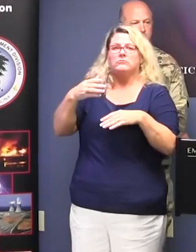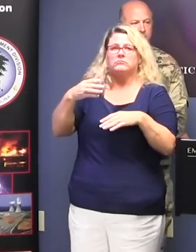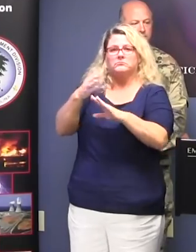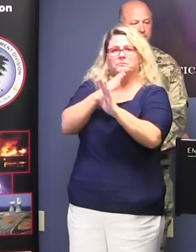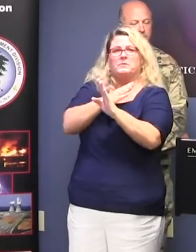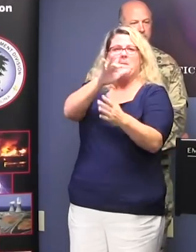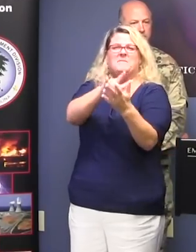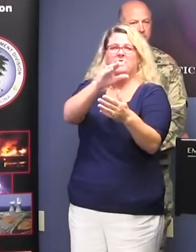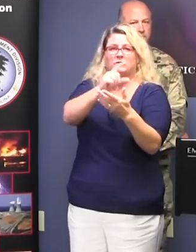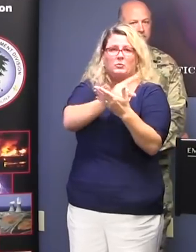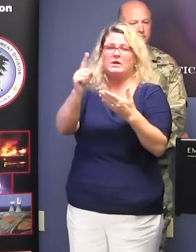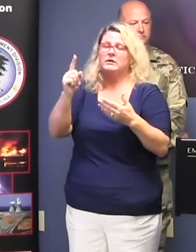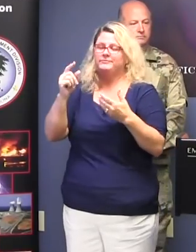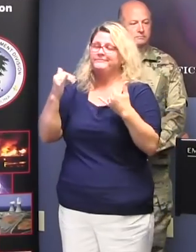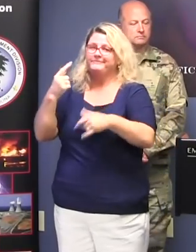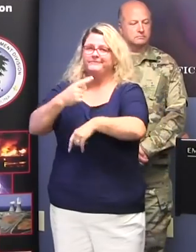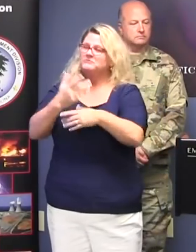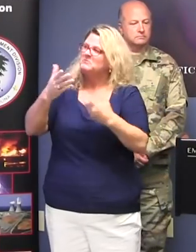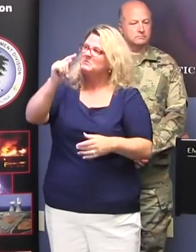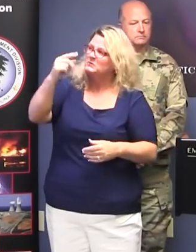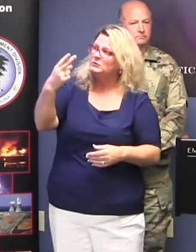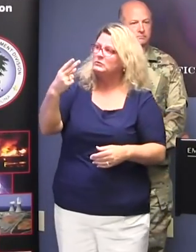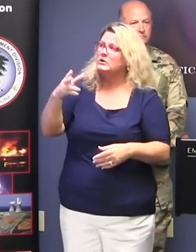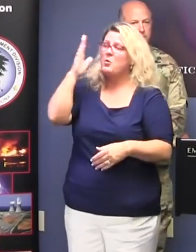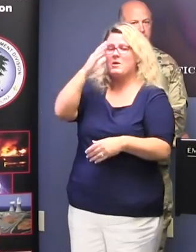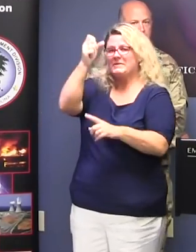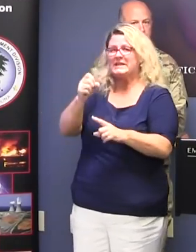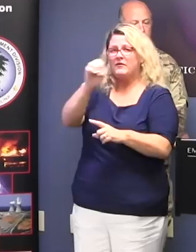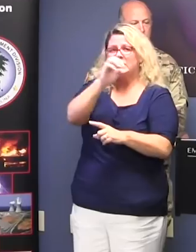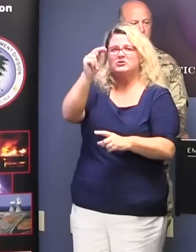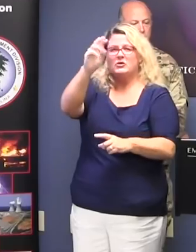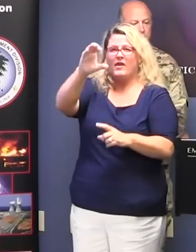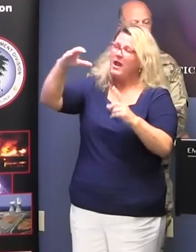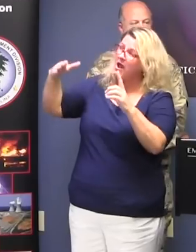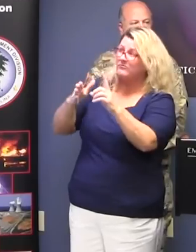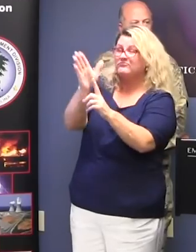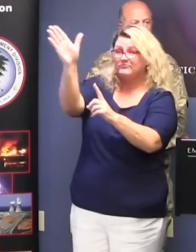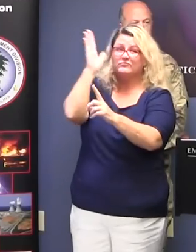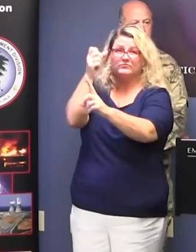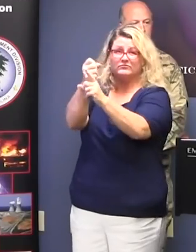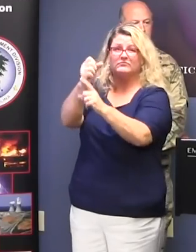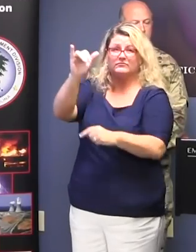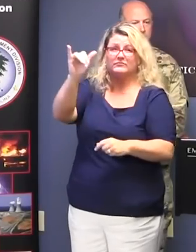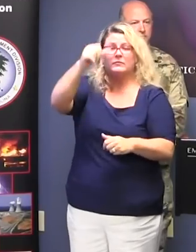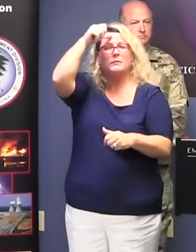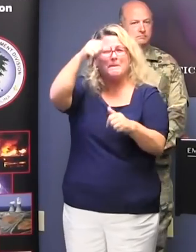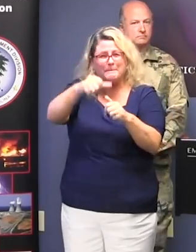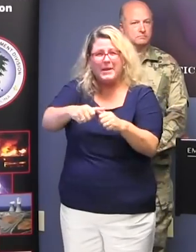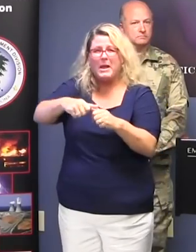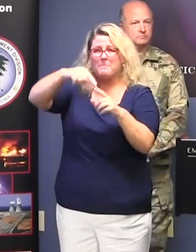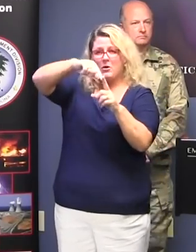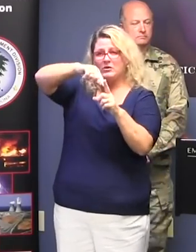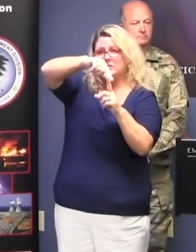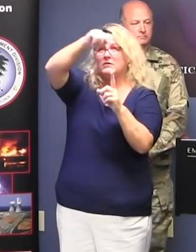forecast shows Florence making landfall across southeast North Carolina, it's still important to remember that the Corn of Uncerny still